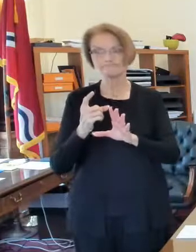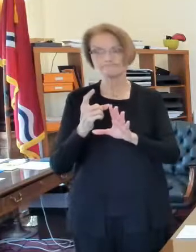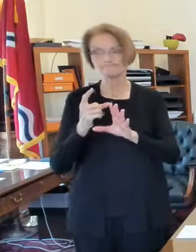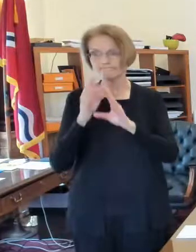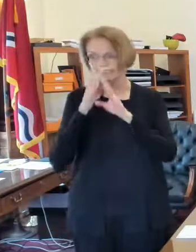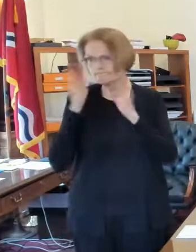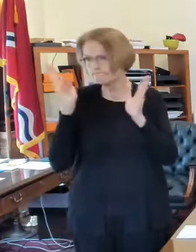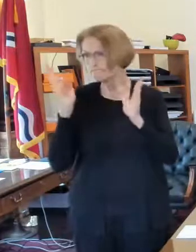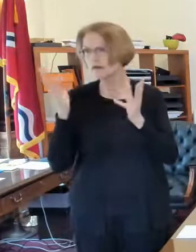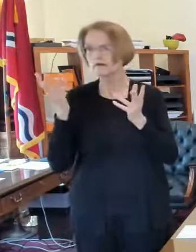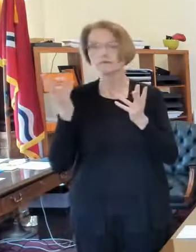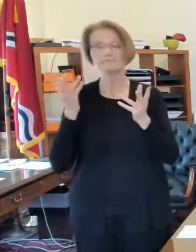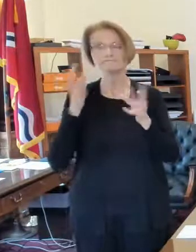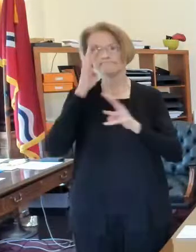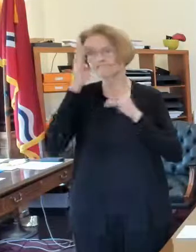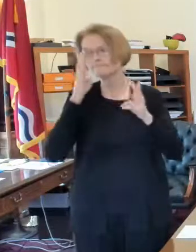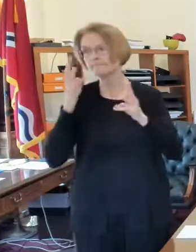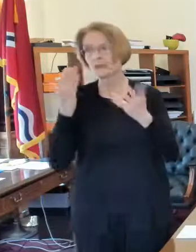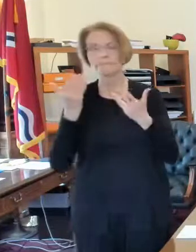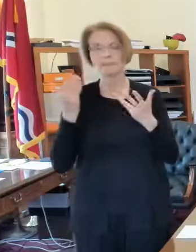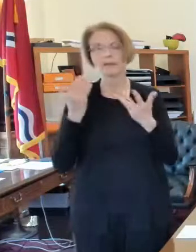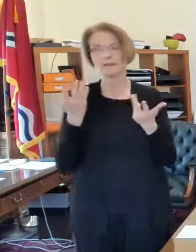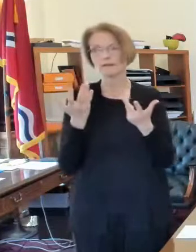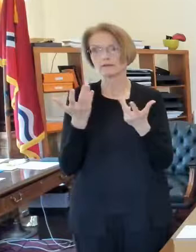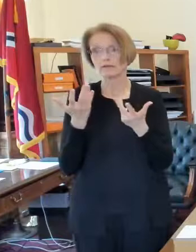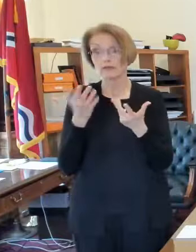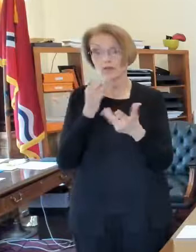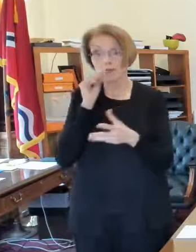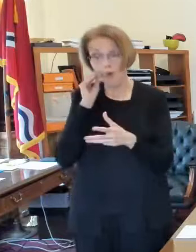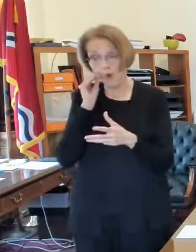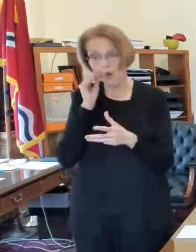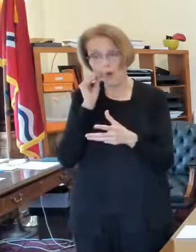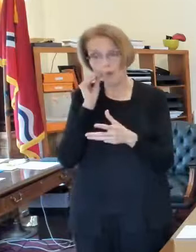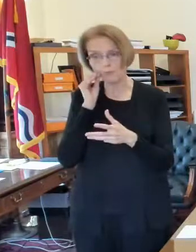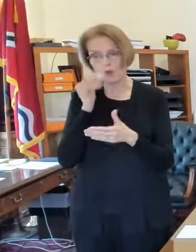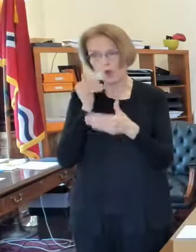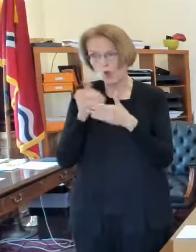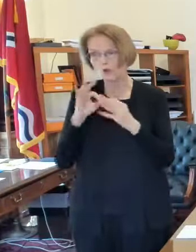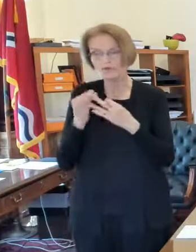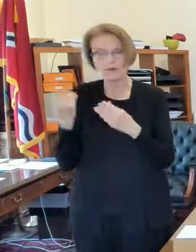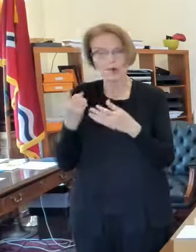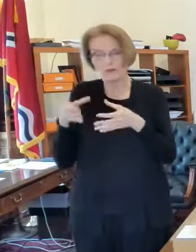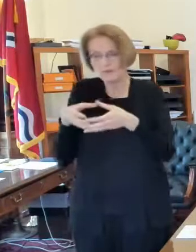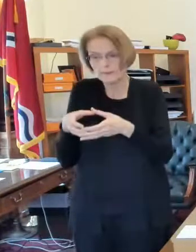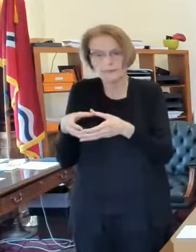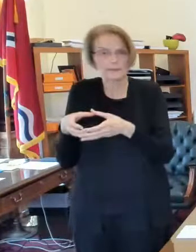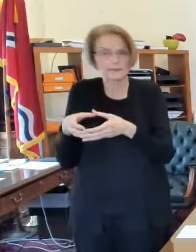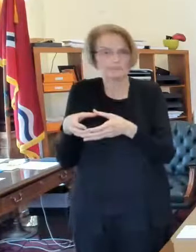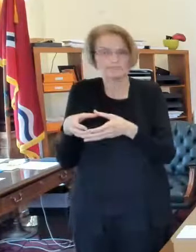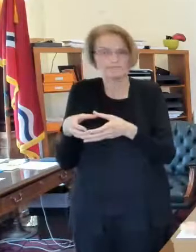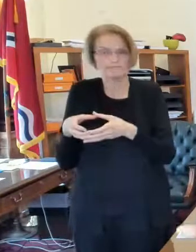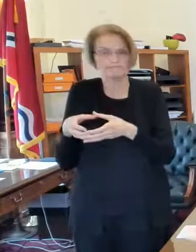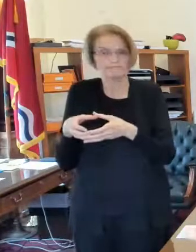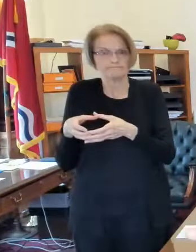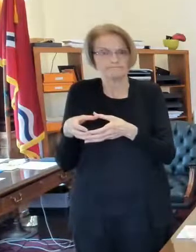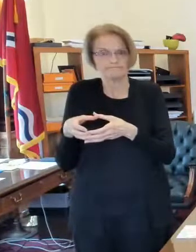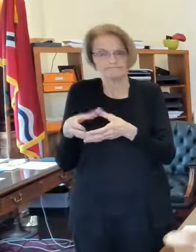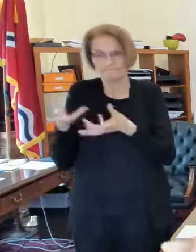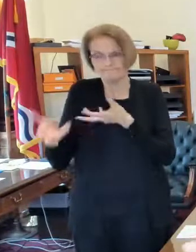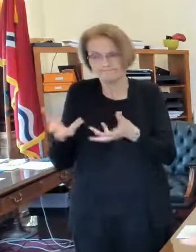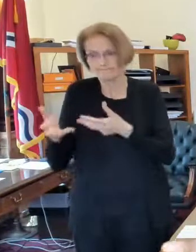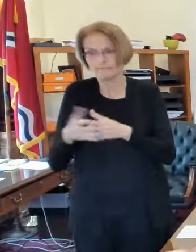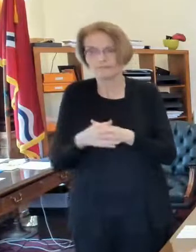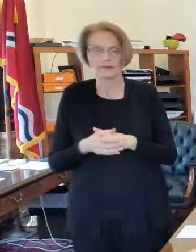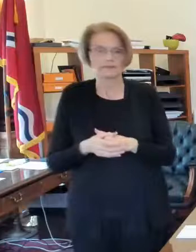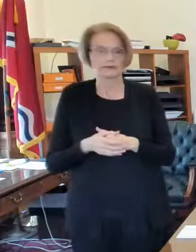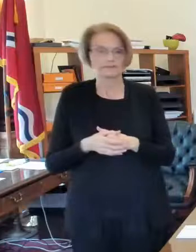home maybe uh just limit to your immediate household and spend quality time with those with your immediate family um that can look uh like a uh several